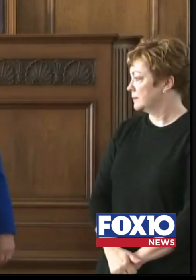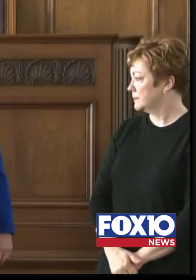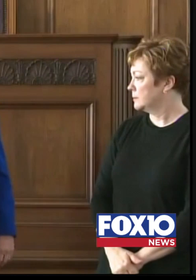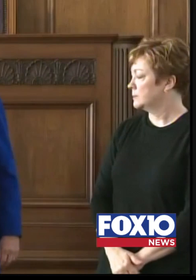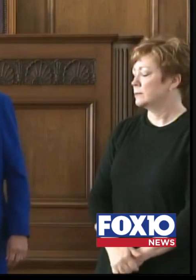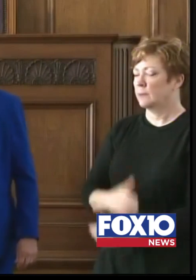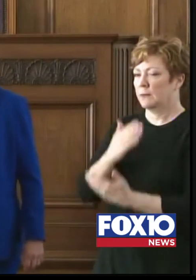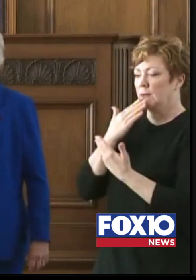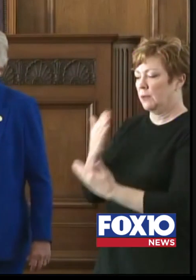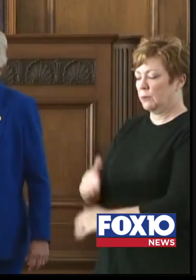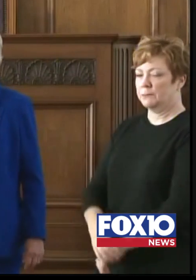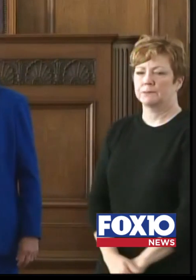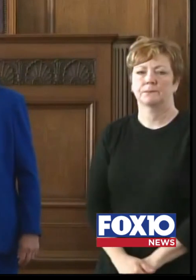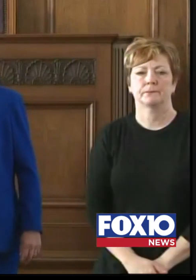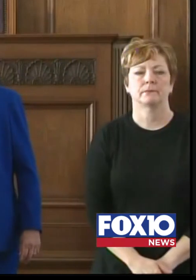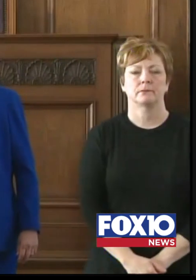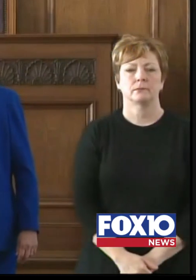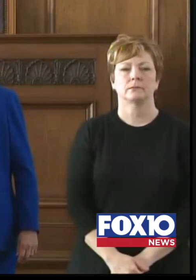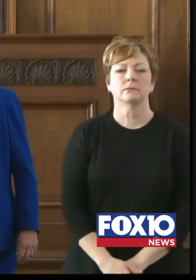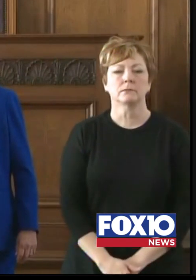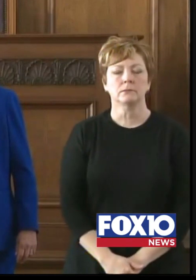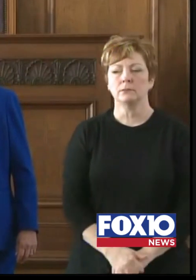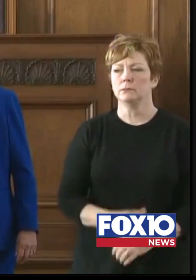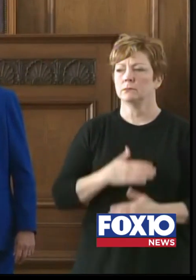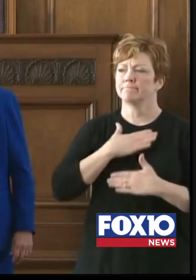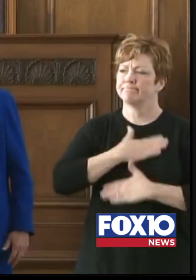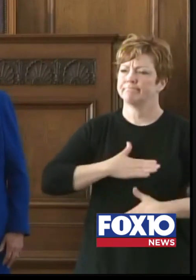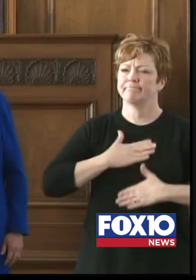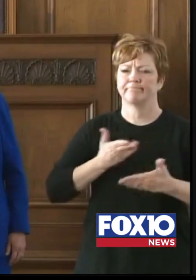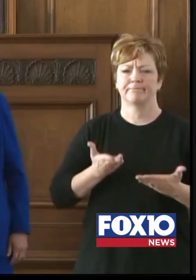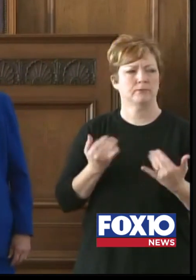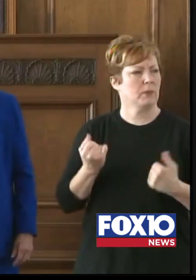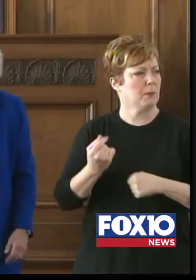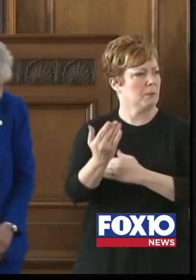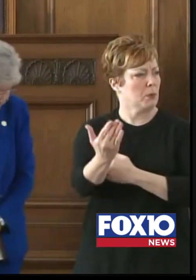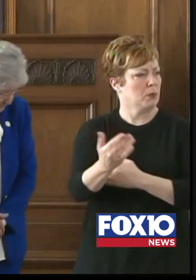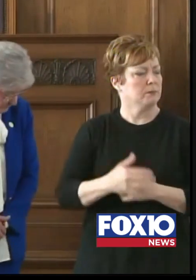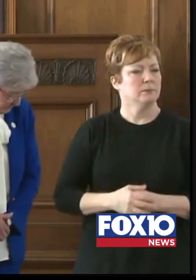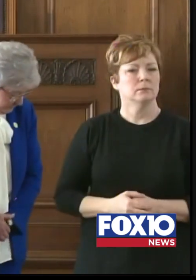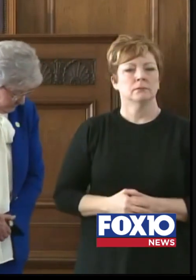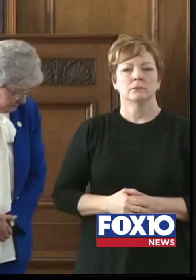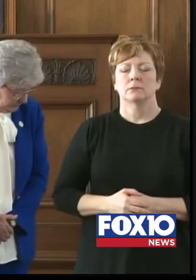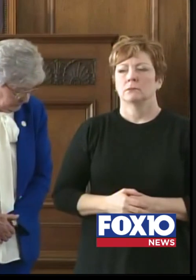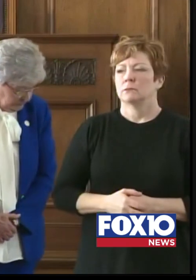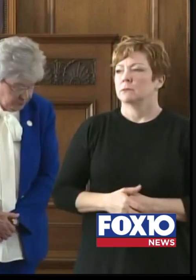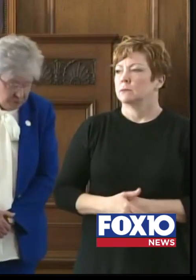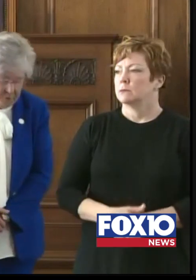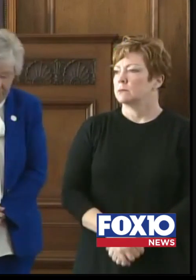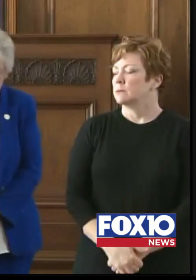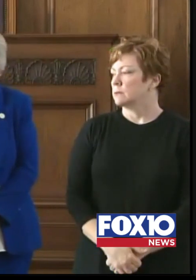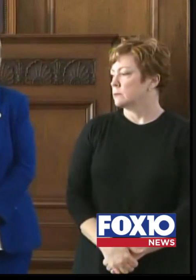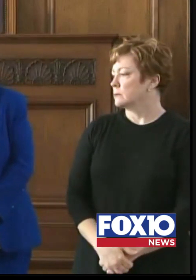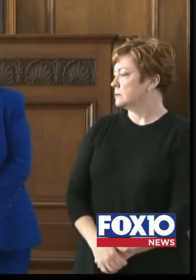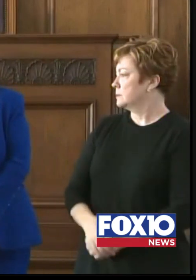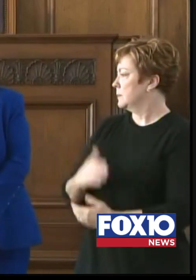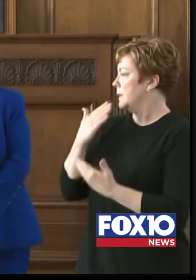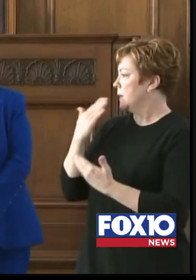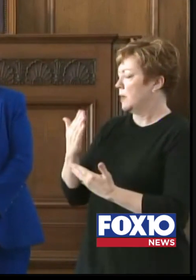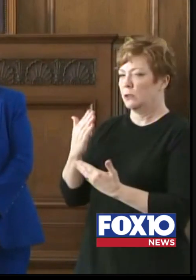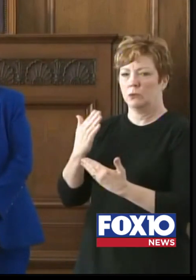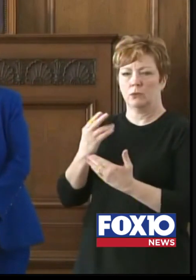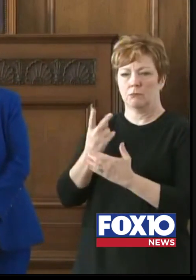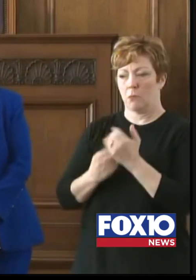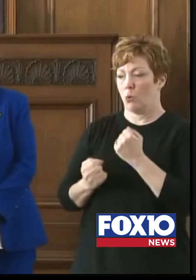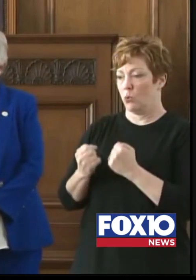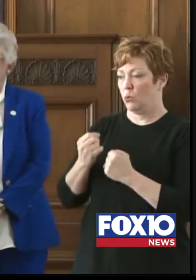Thank you, Governor. It's a pleasure to be here this morning. I wanted to first thank you, Governor and Dr. Harris,